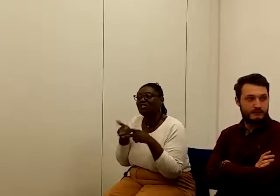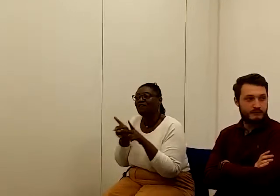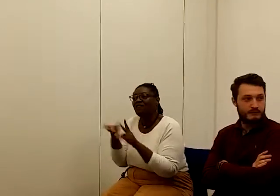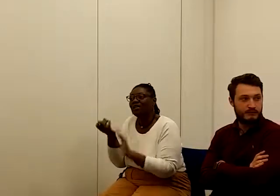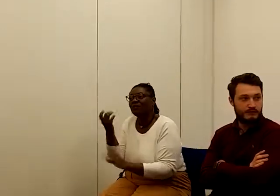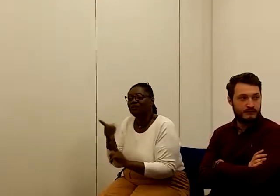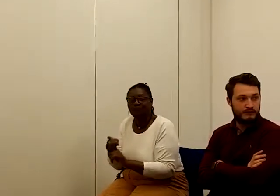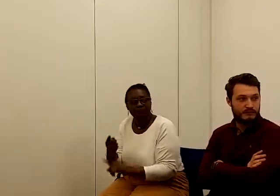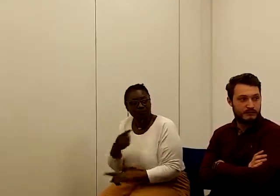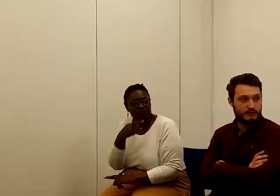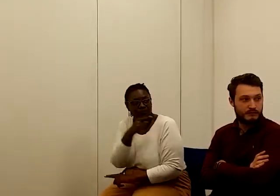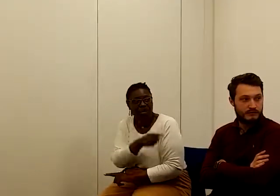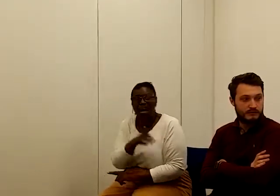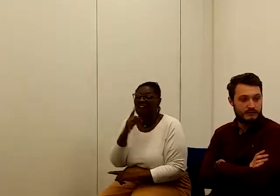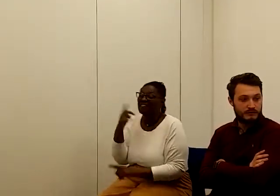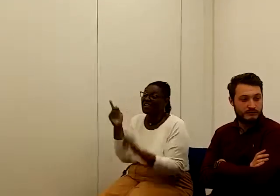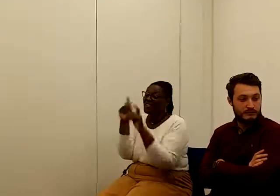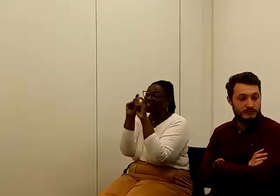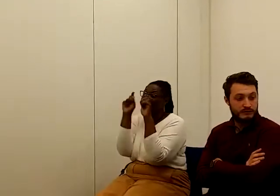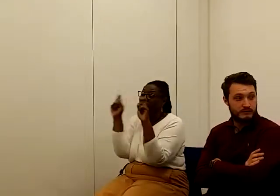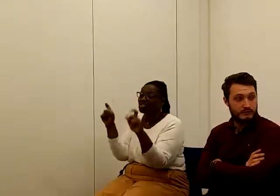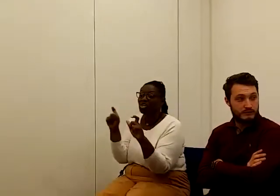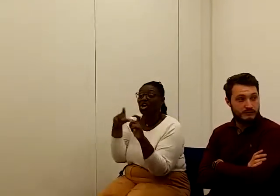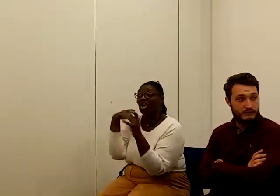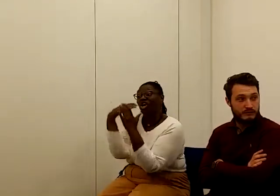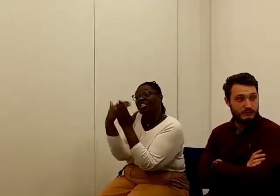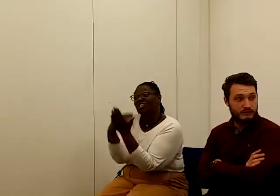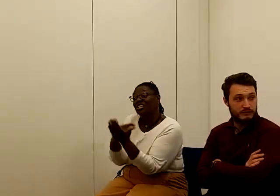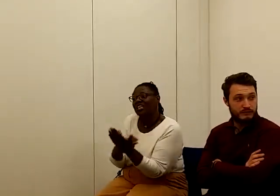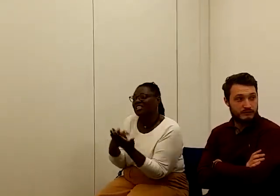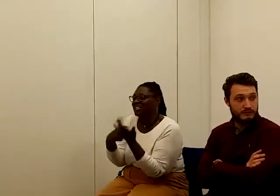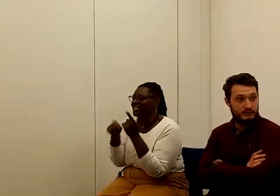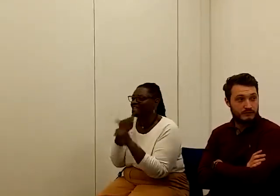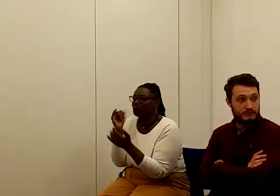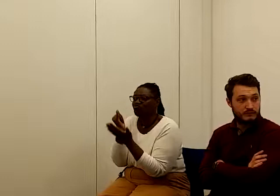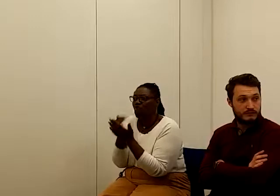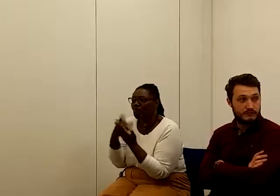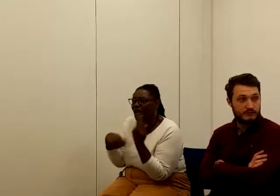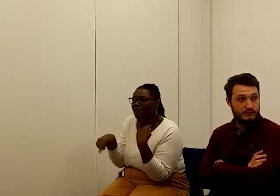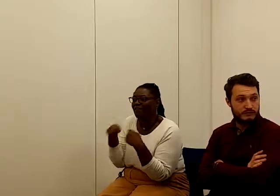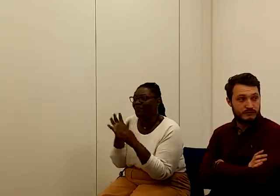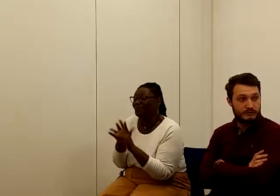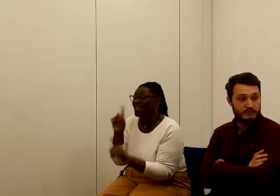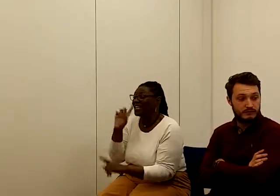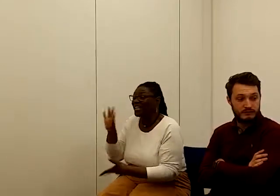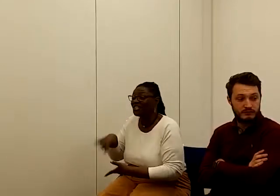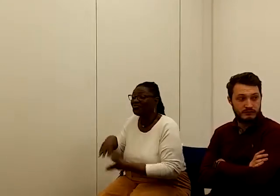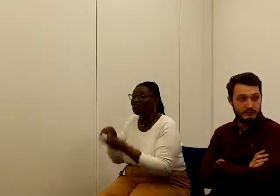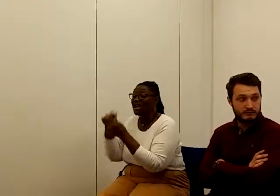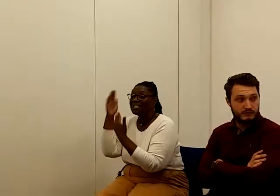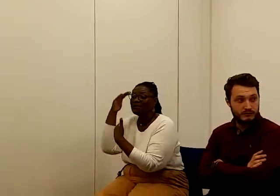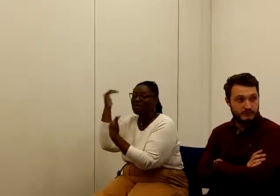That's the strapline. Conditionality is wrong for everyone. It's creating mental health problems.